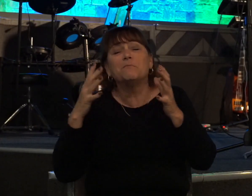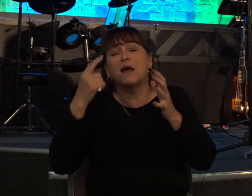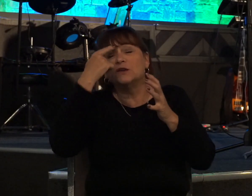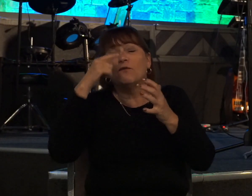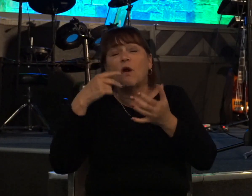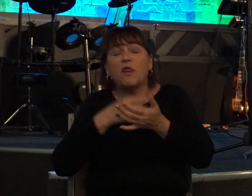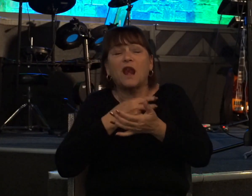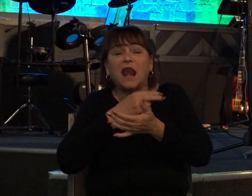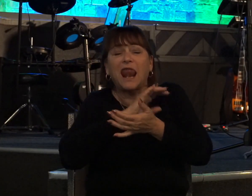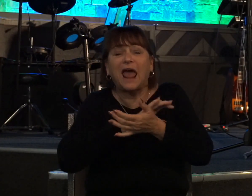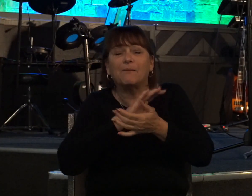no pity